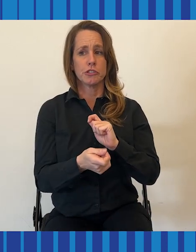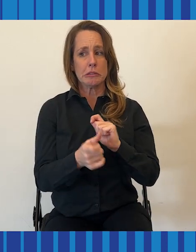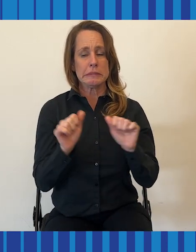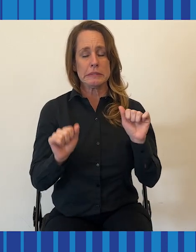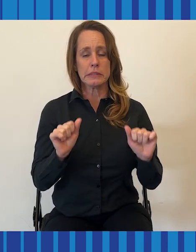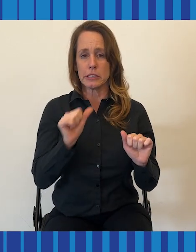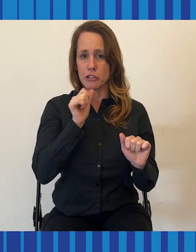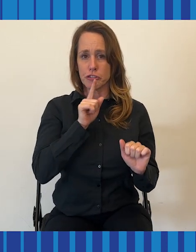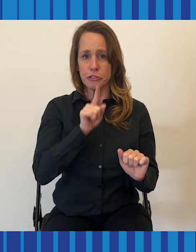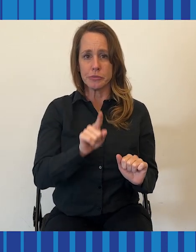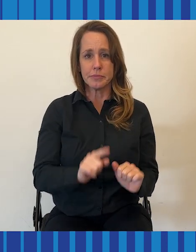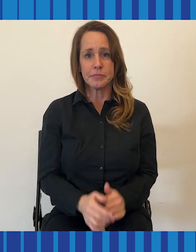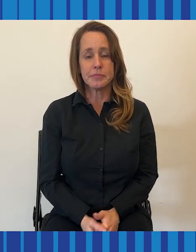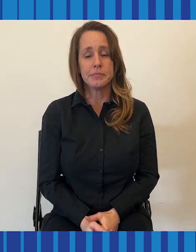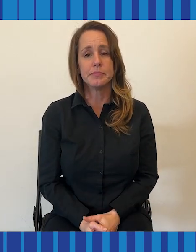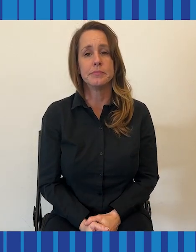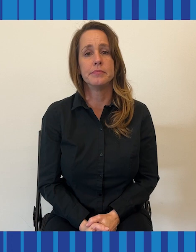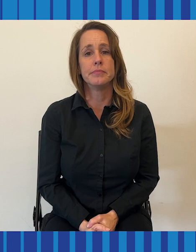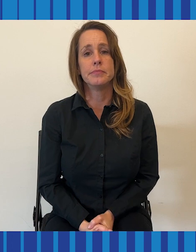wasn't so sure about it.